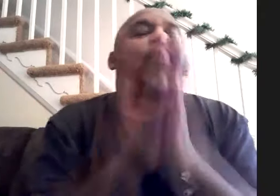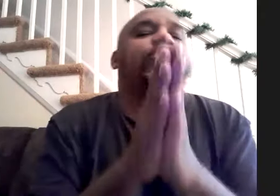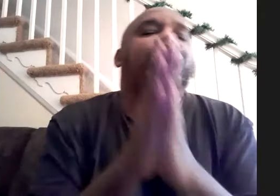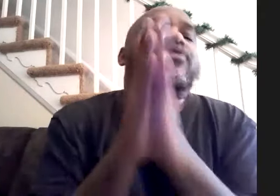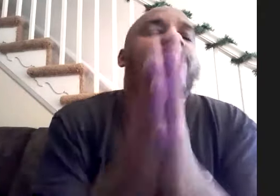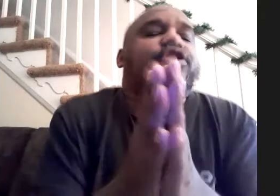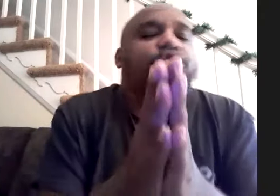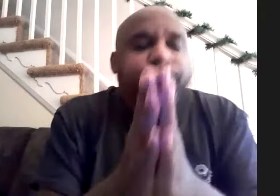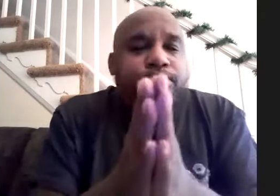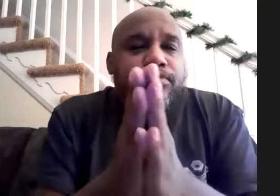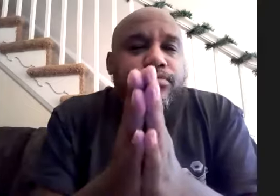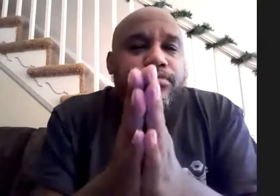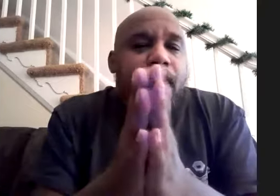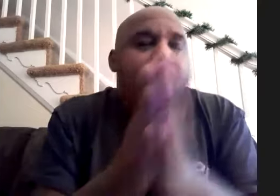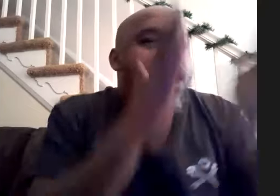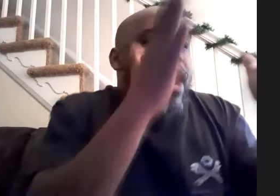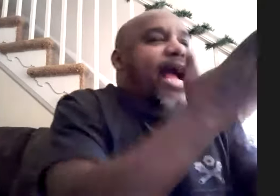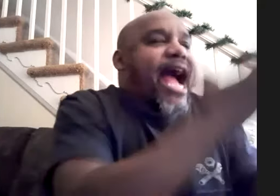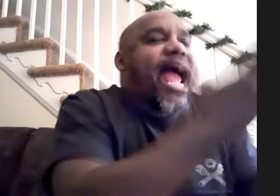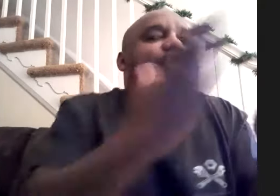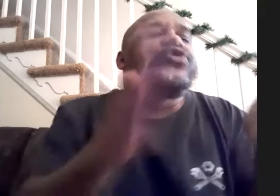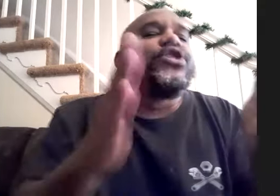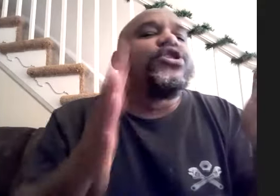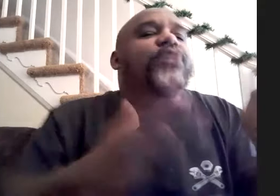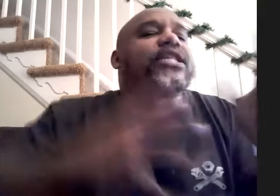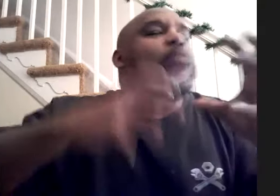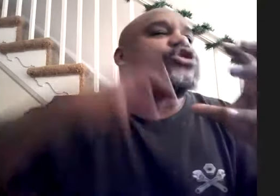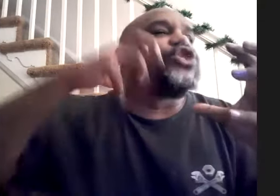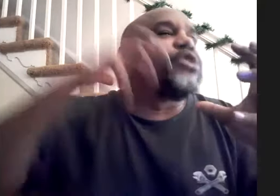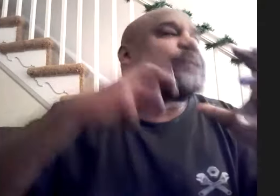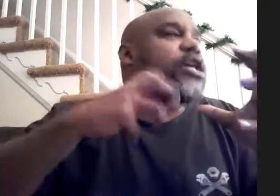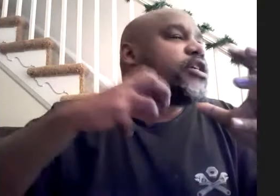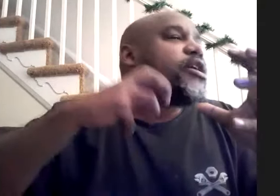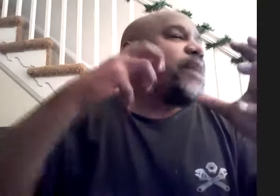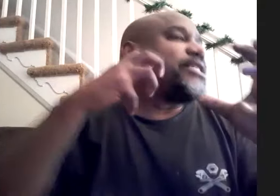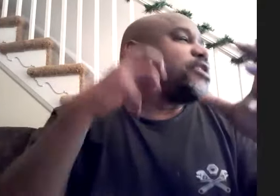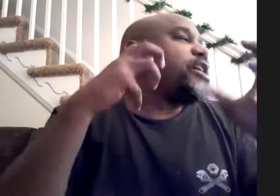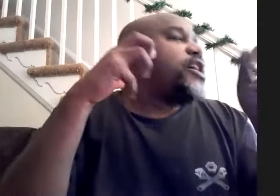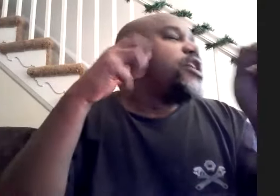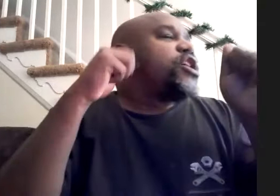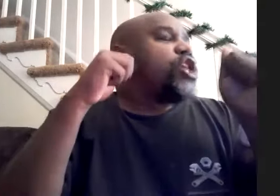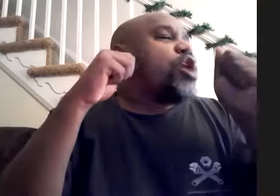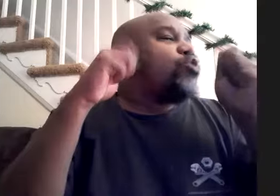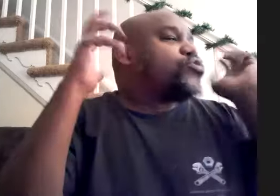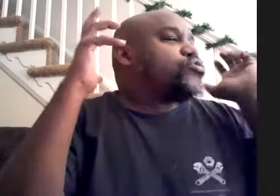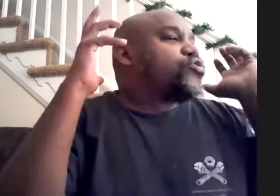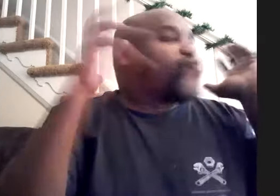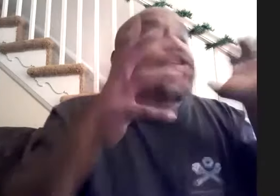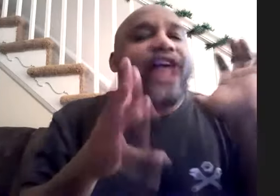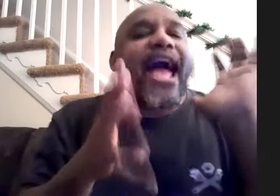want you to be russell i want i i asked you to do this because i want you to to basically you know throw your hat into